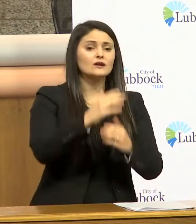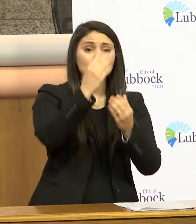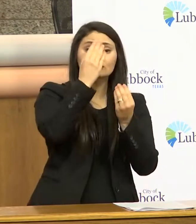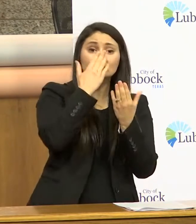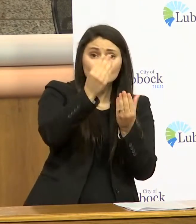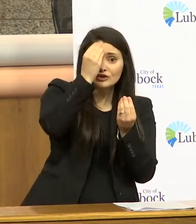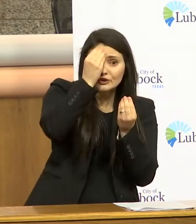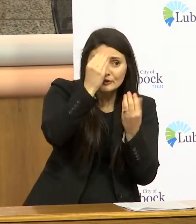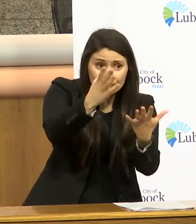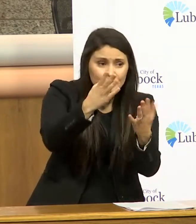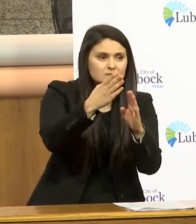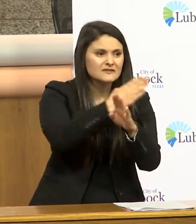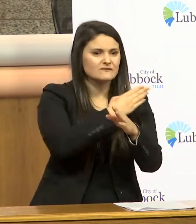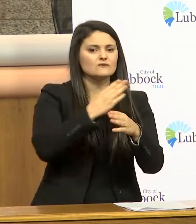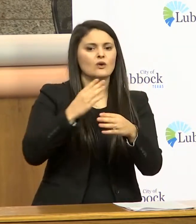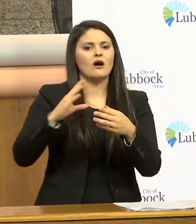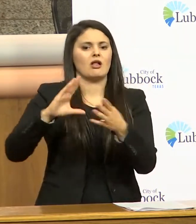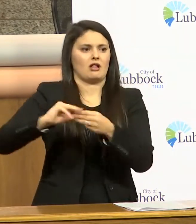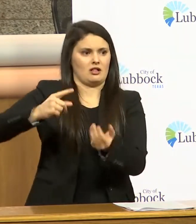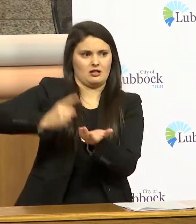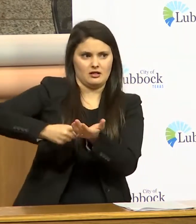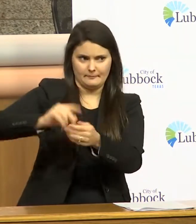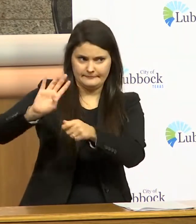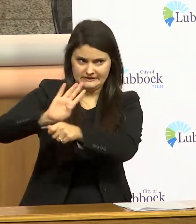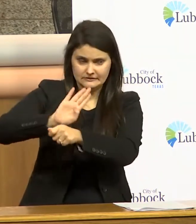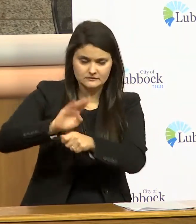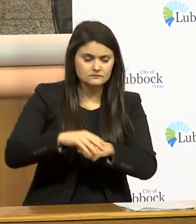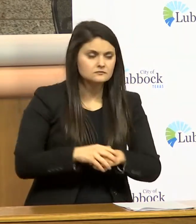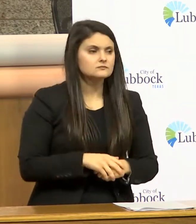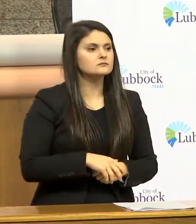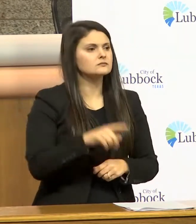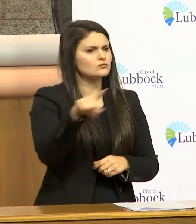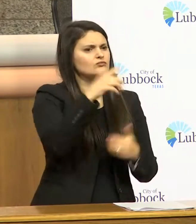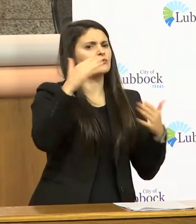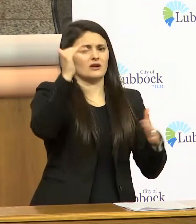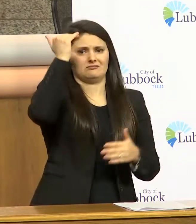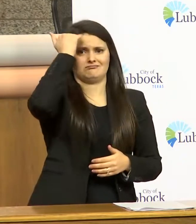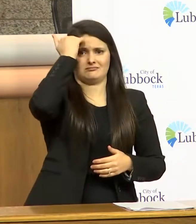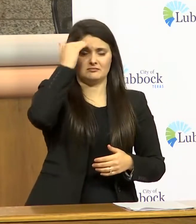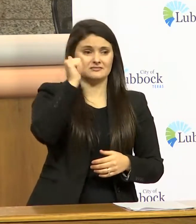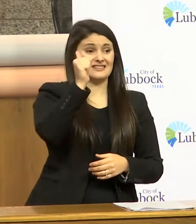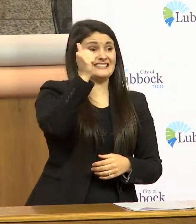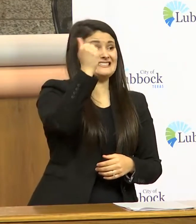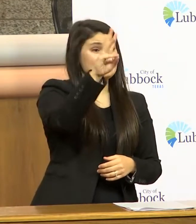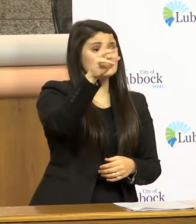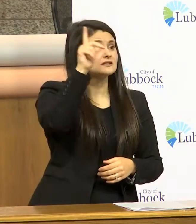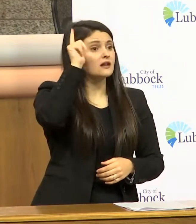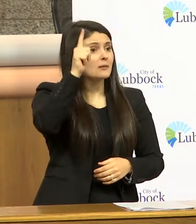news before i get to the the business of the day you probably are aware but 16 lubbock isd campuses